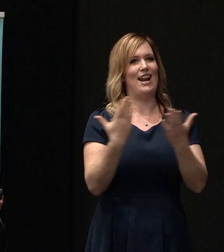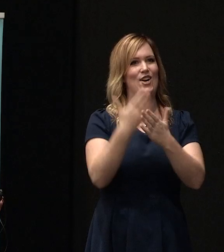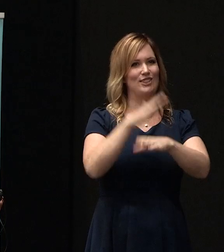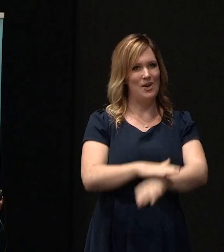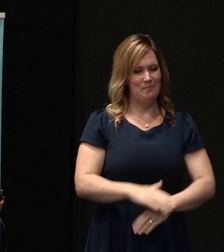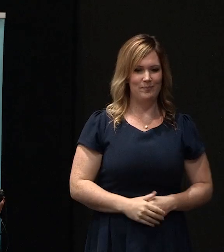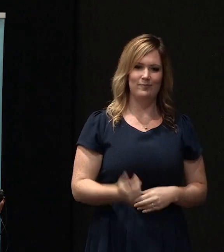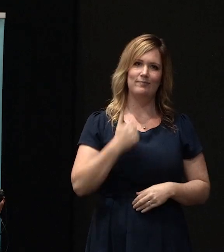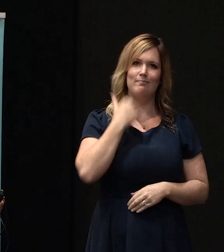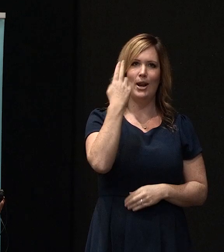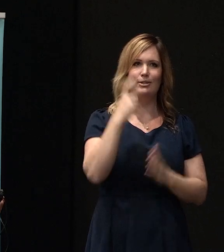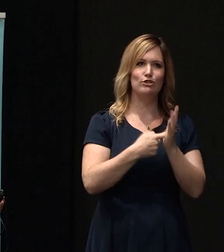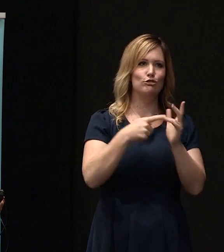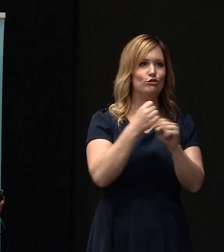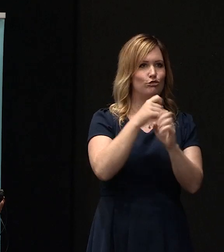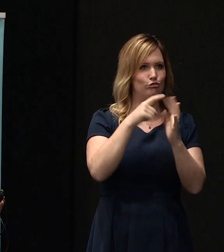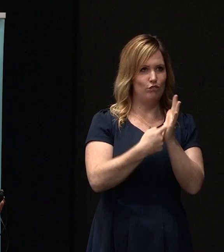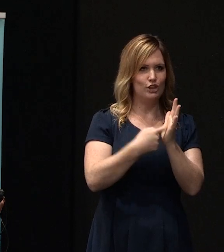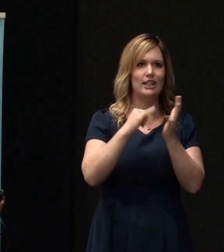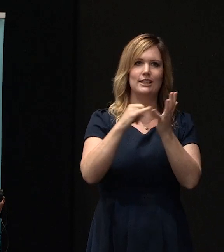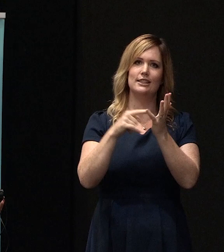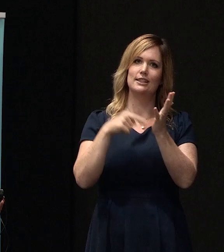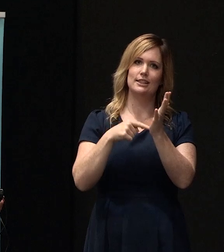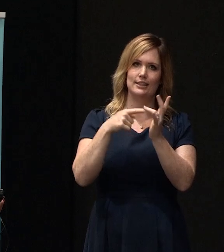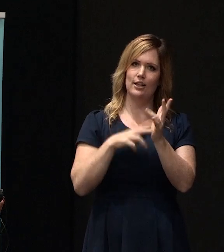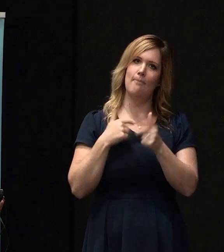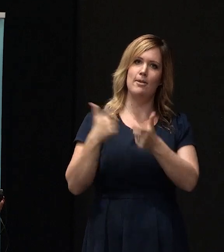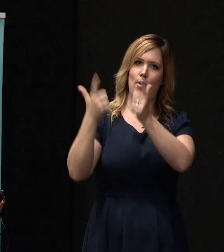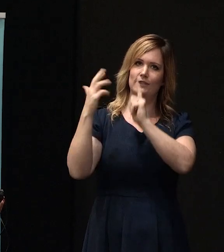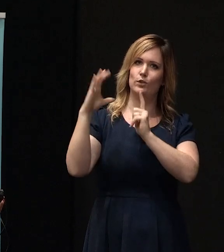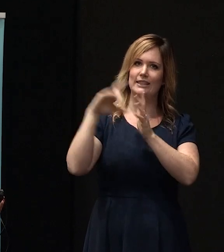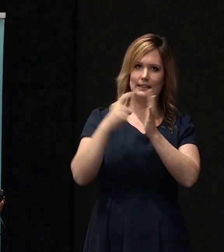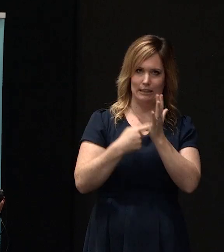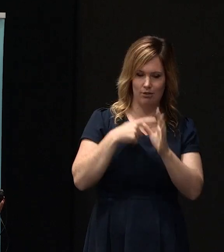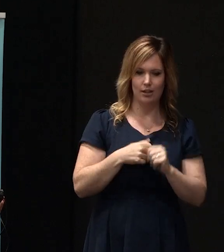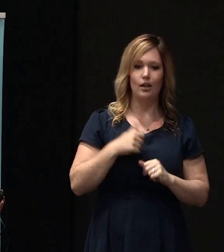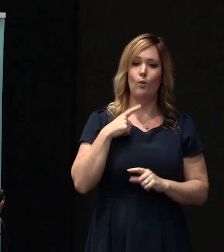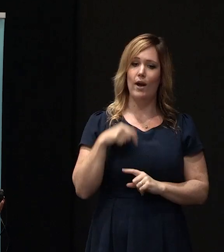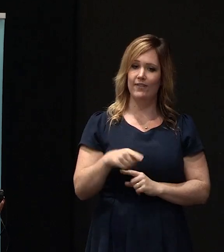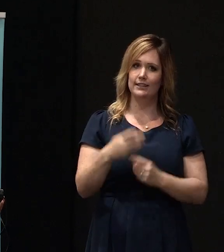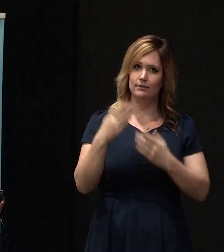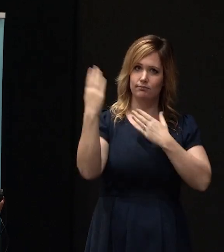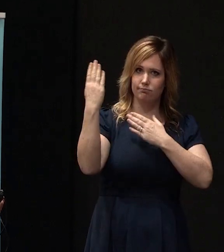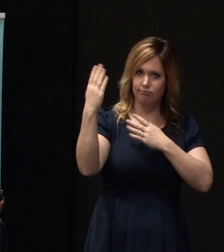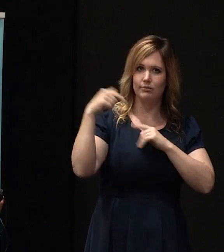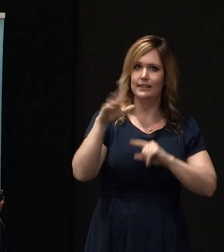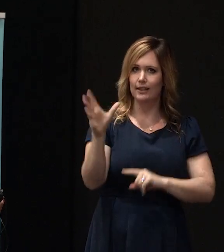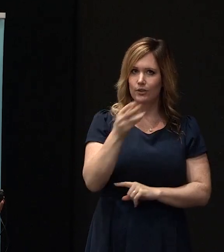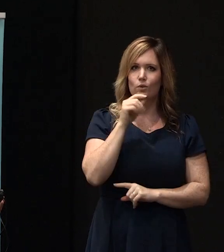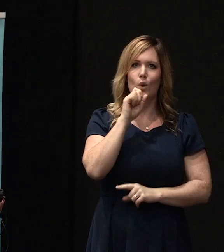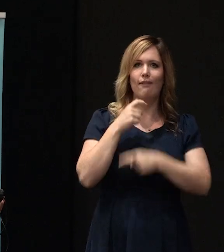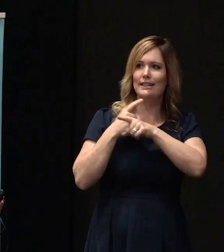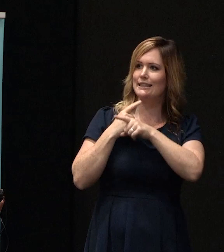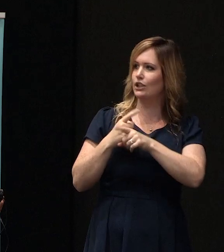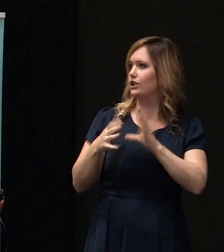So I'm Roger Sutton, I'm the boss at CERA, and the purpose of this afternoon's session is to have a discussion